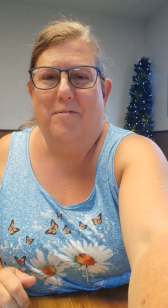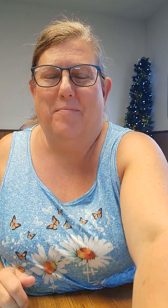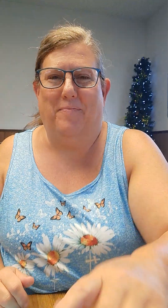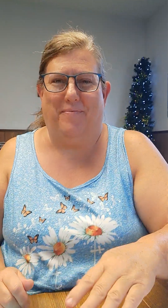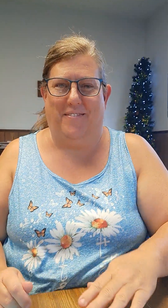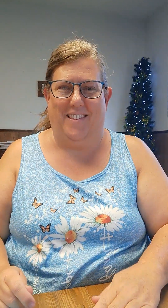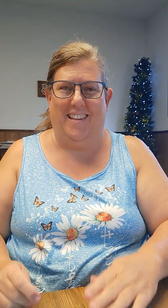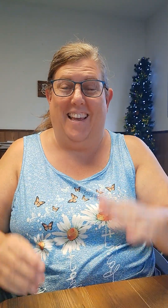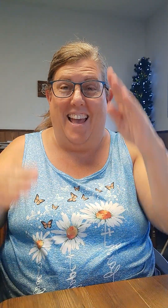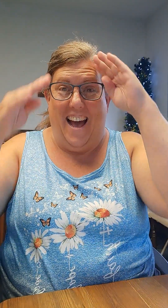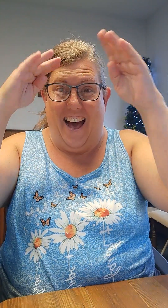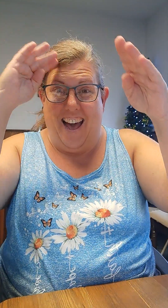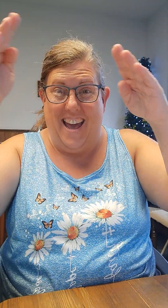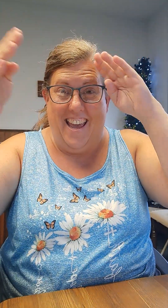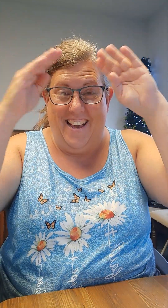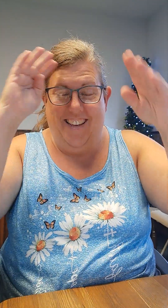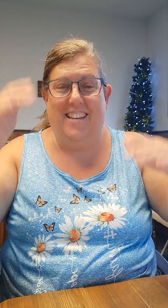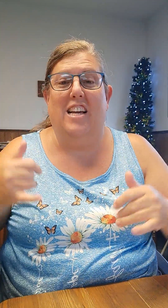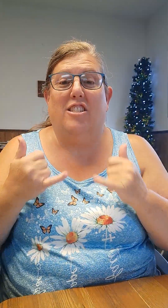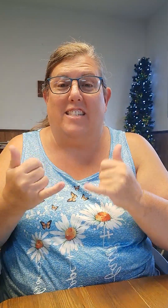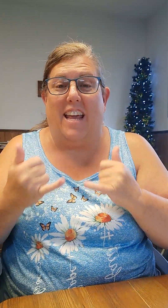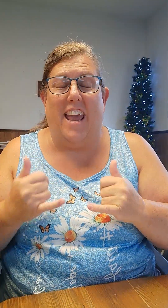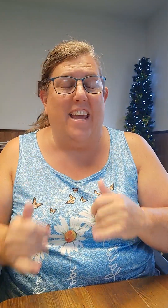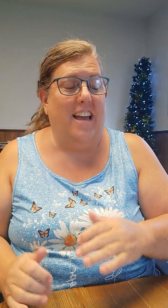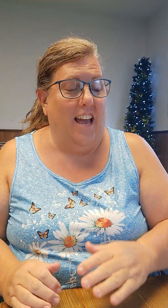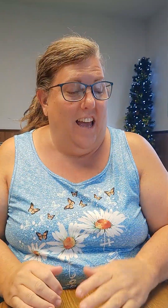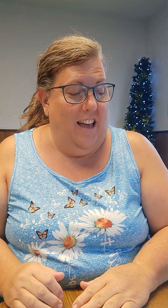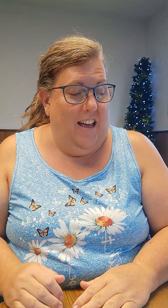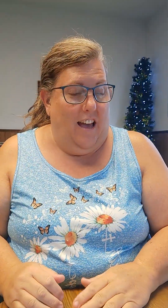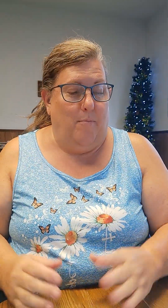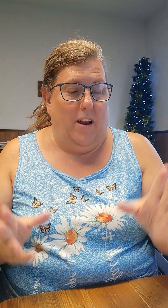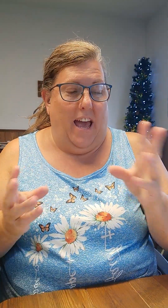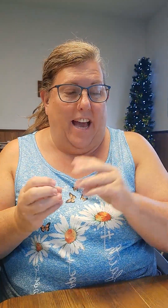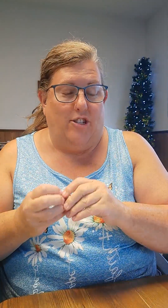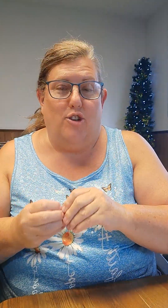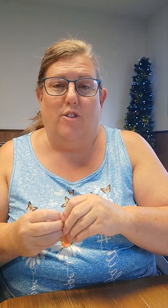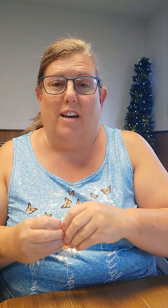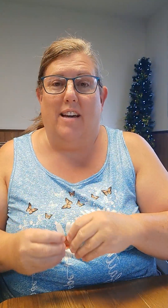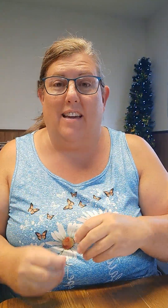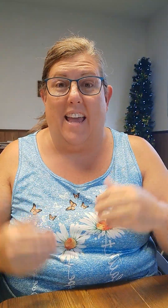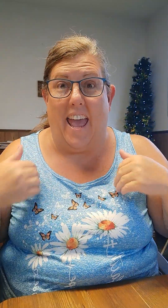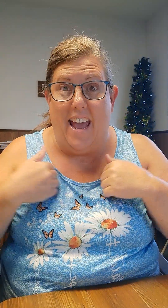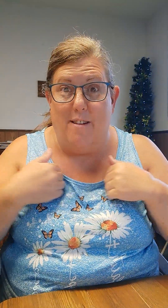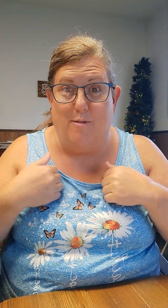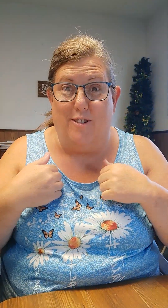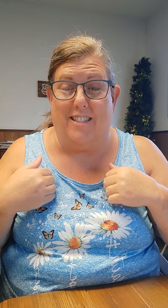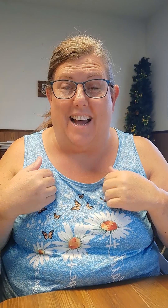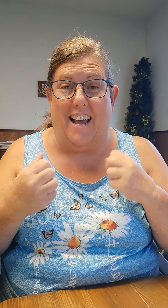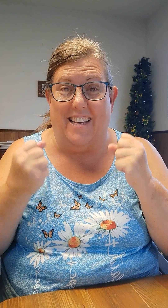Hi! So today I'm going to add to the animals signs